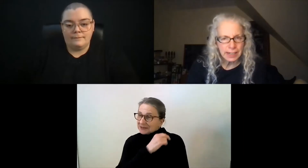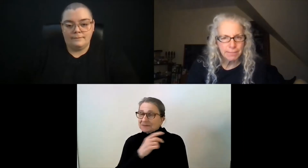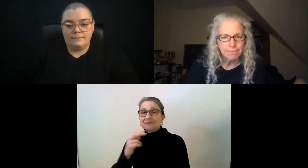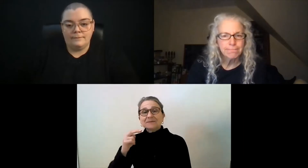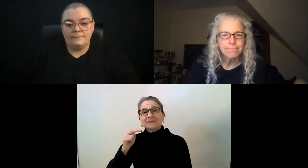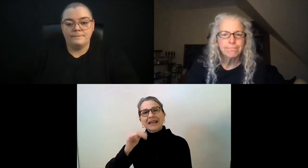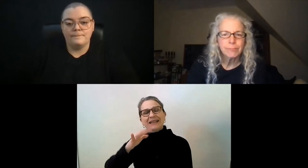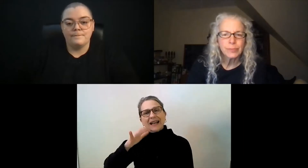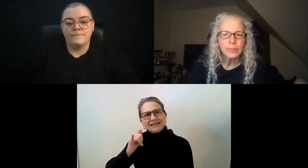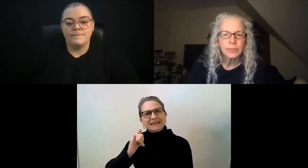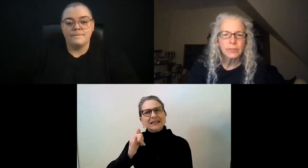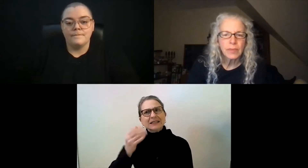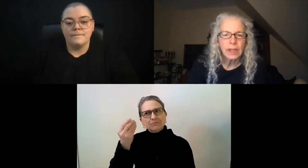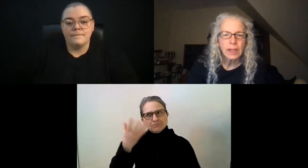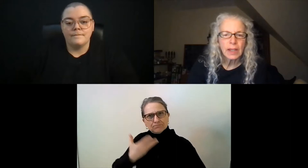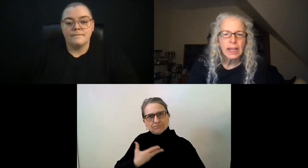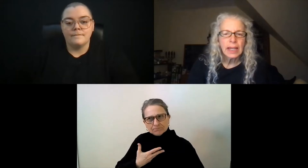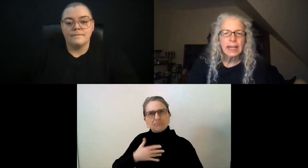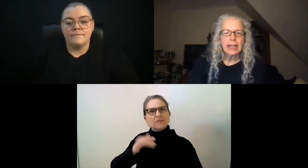Boston.